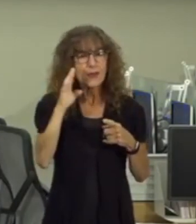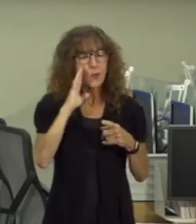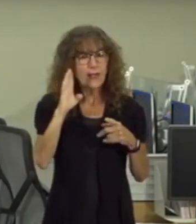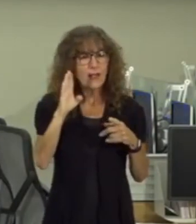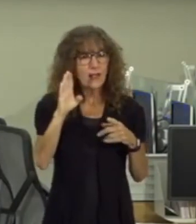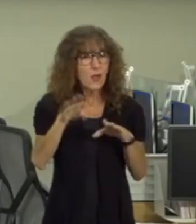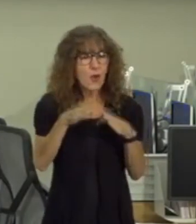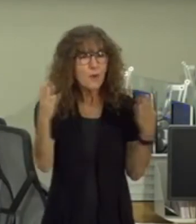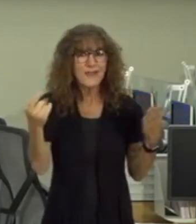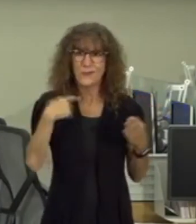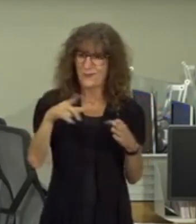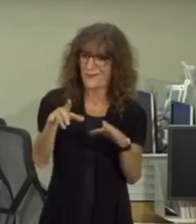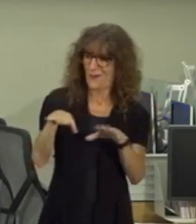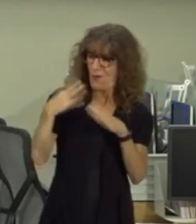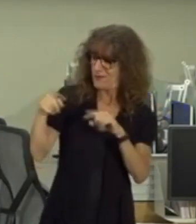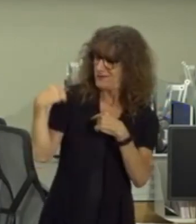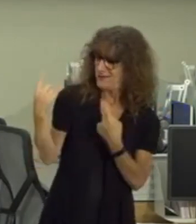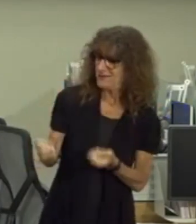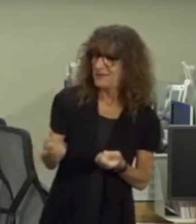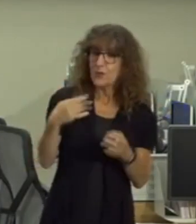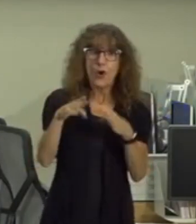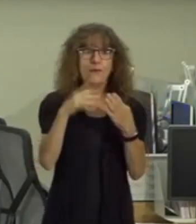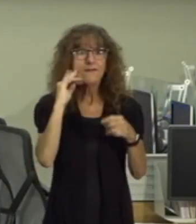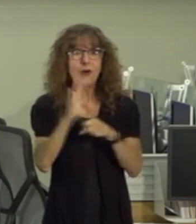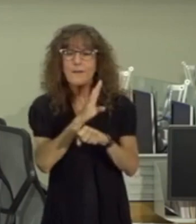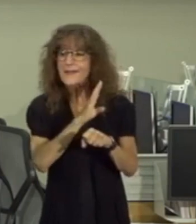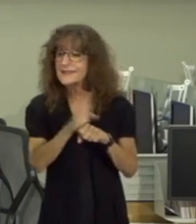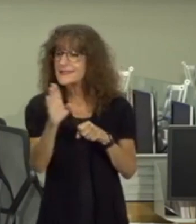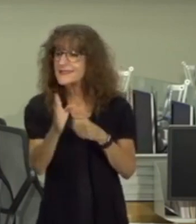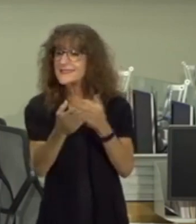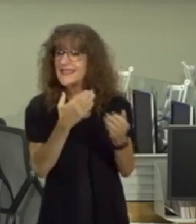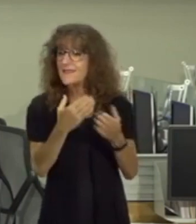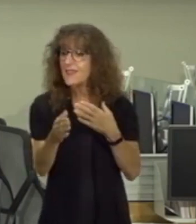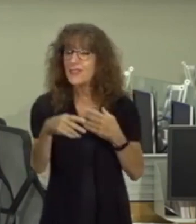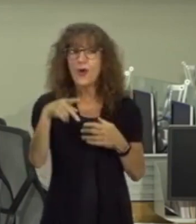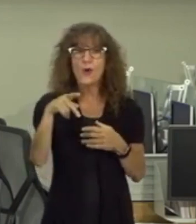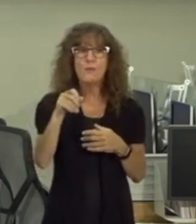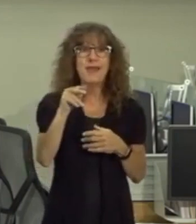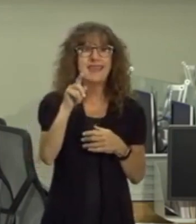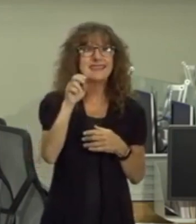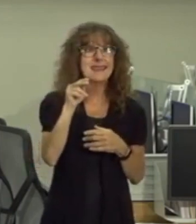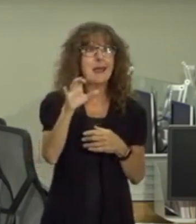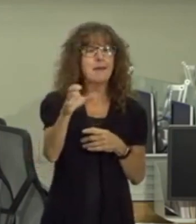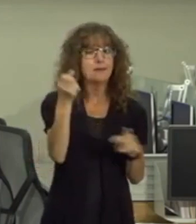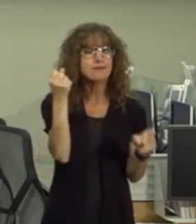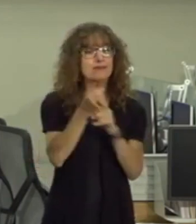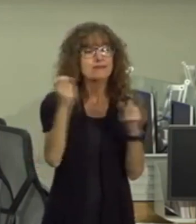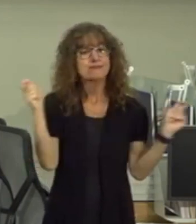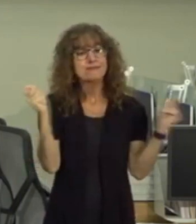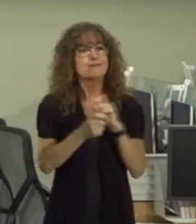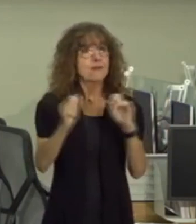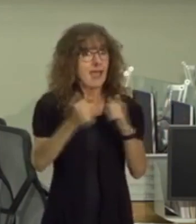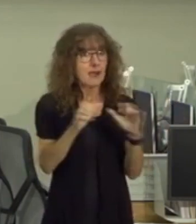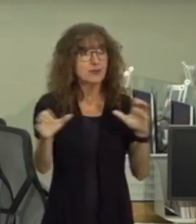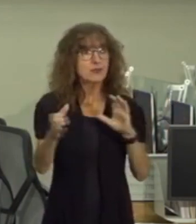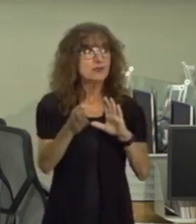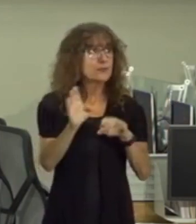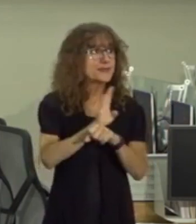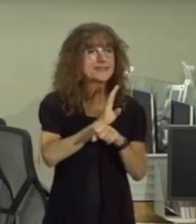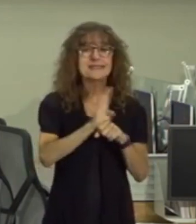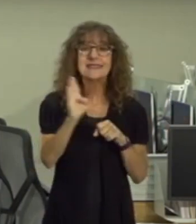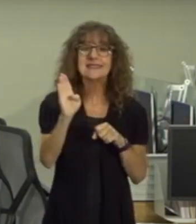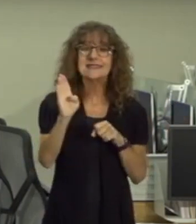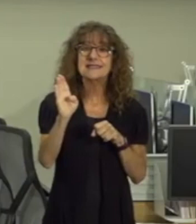open all along so we remain open for business even though this pandemic arrived we have just adjusted the way that we have done business